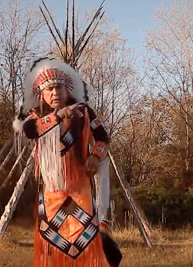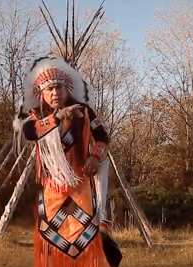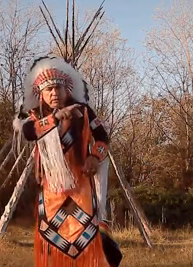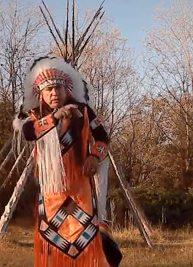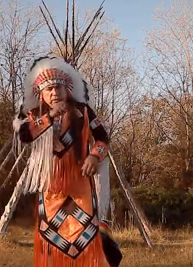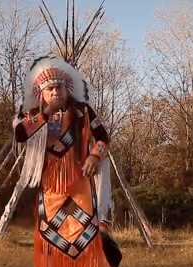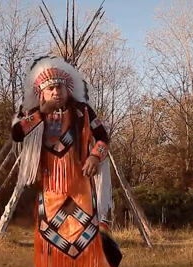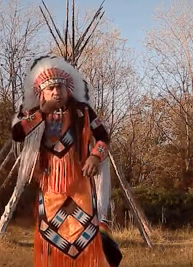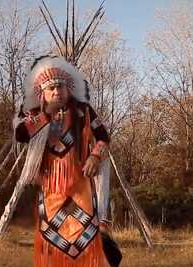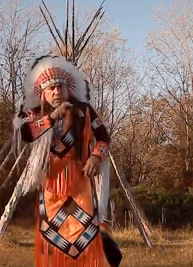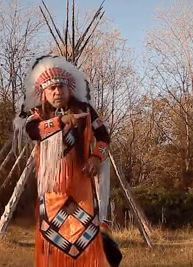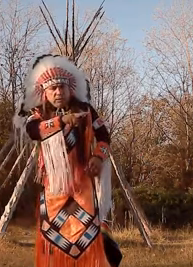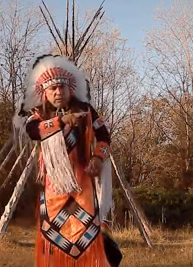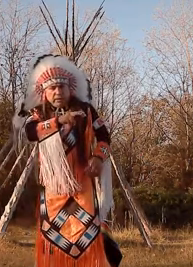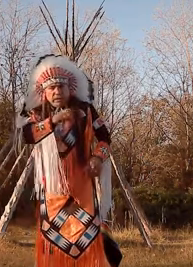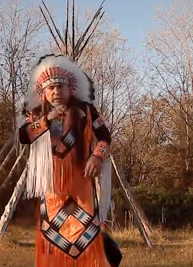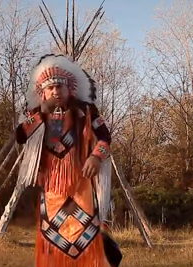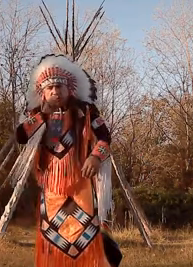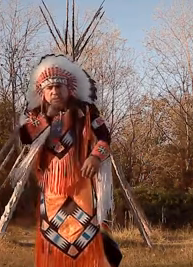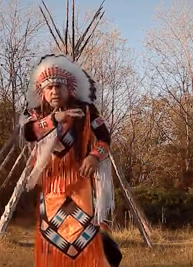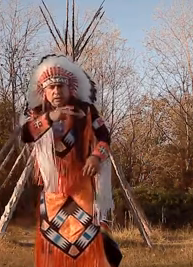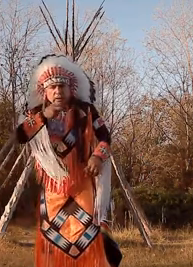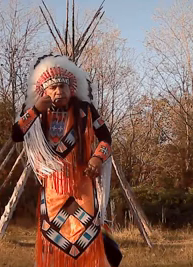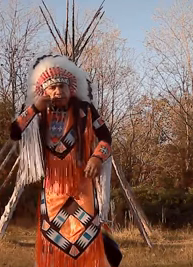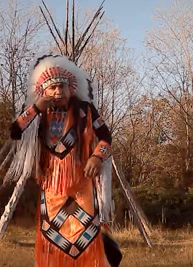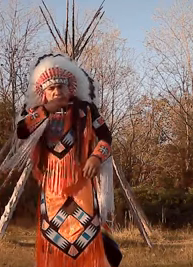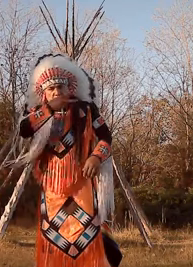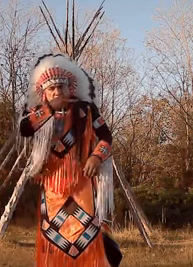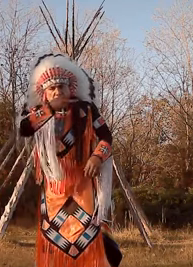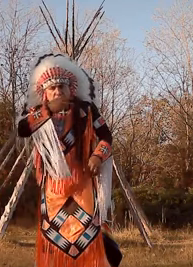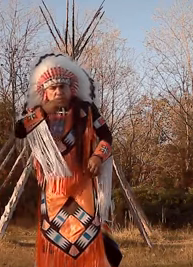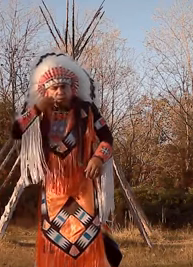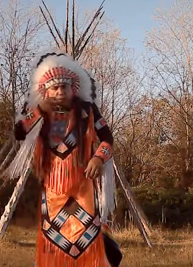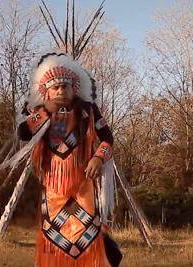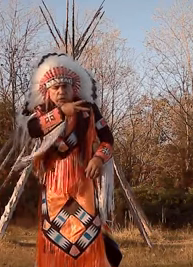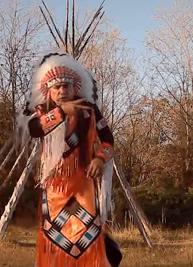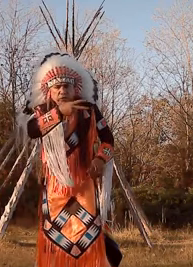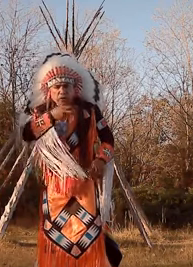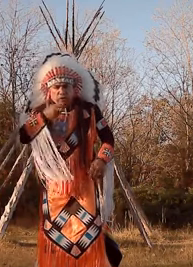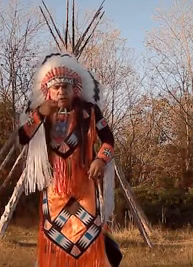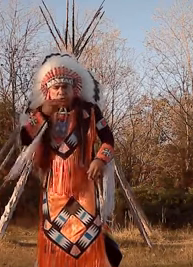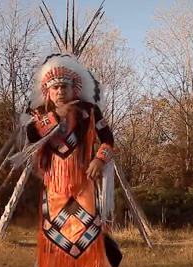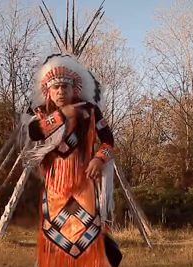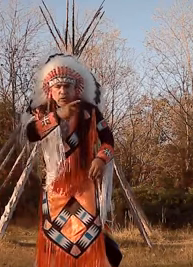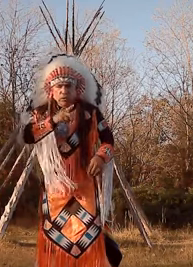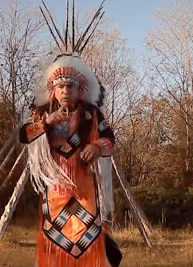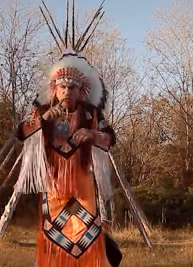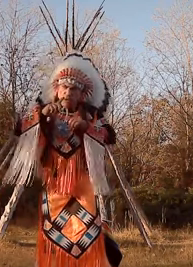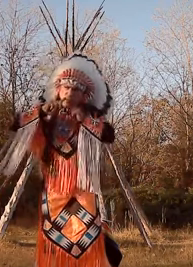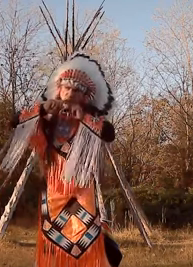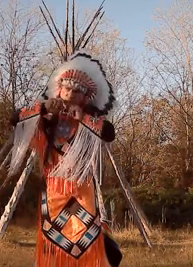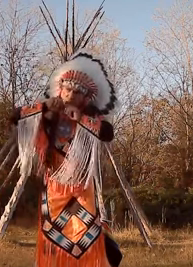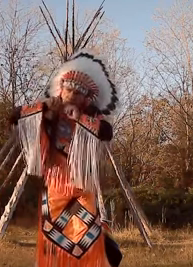speak like this that's that those words are not not true we want our words to